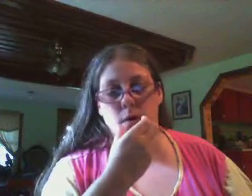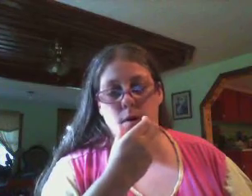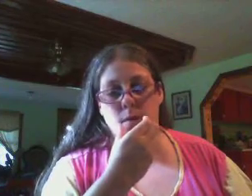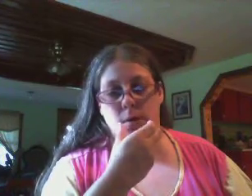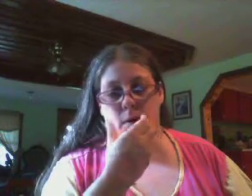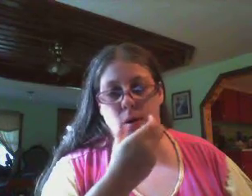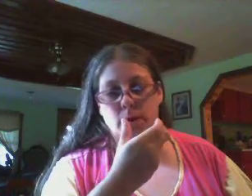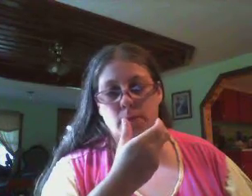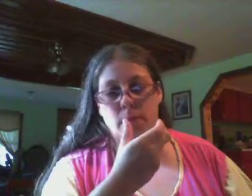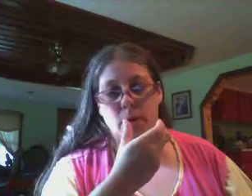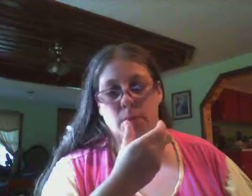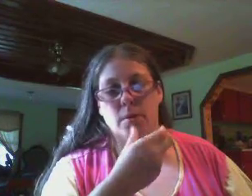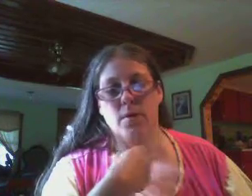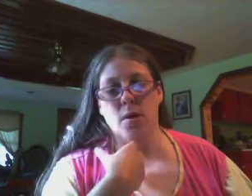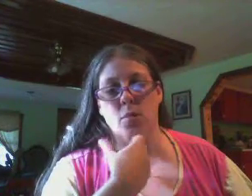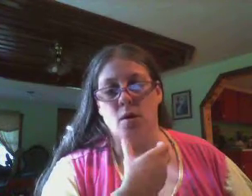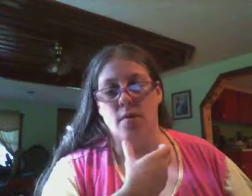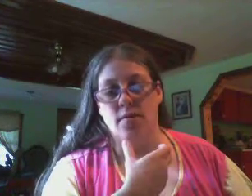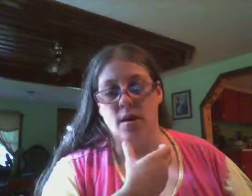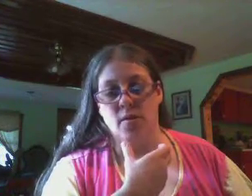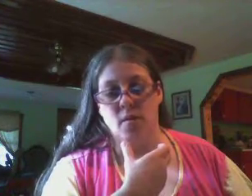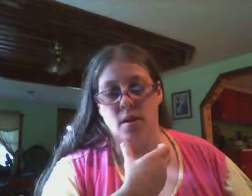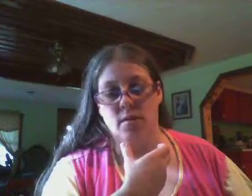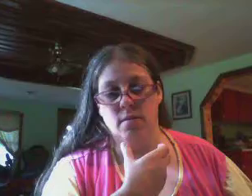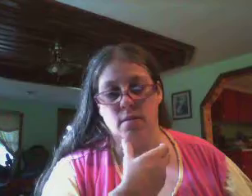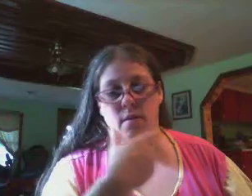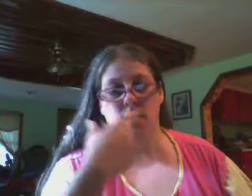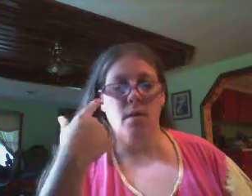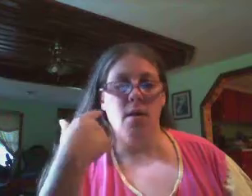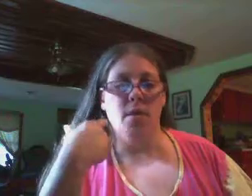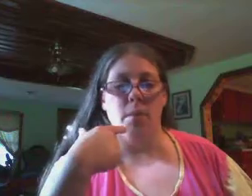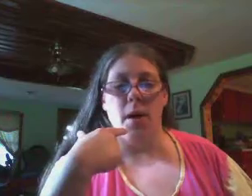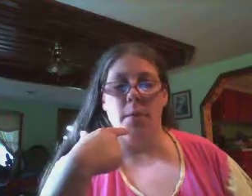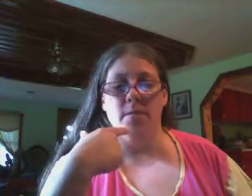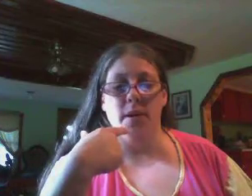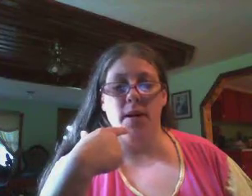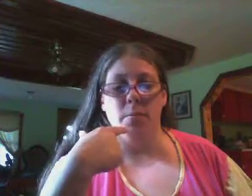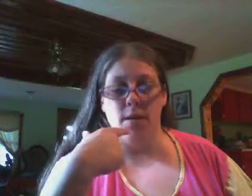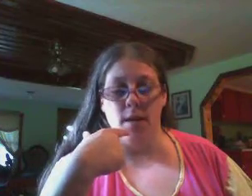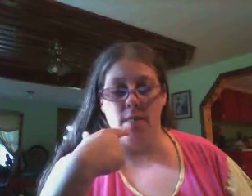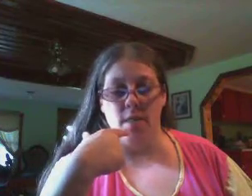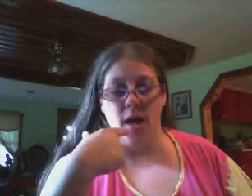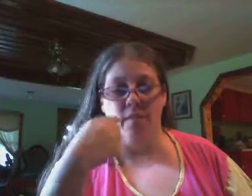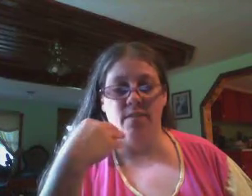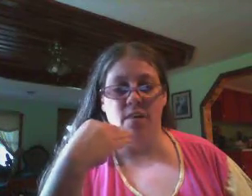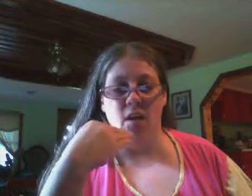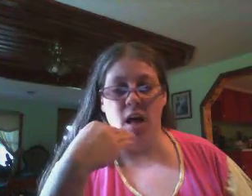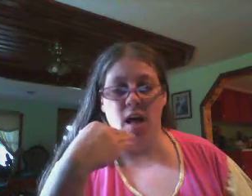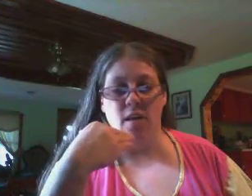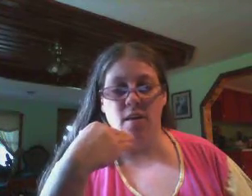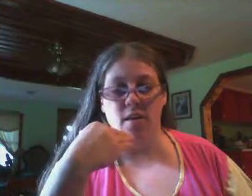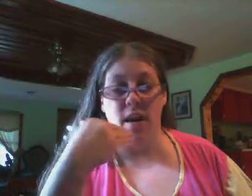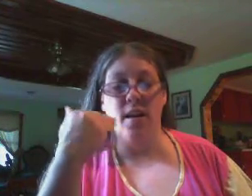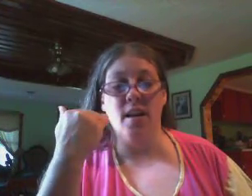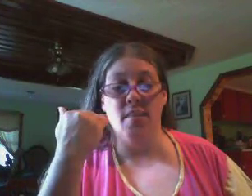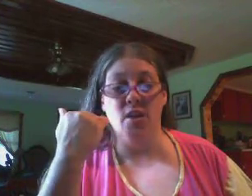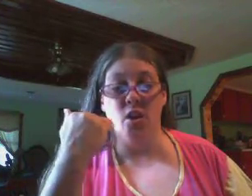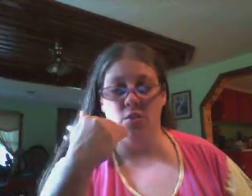my top teeth up there, because they were not fitting right. The bottom teeth, I feel like, and it even